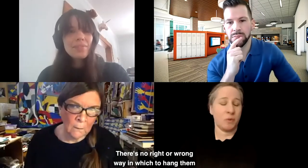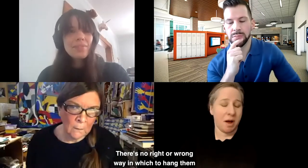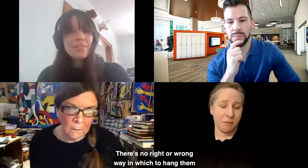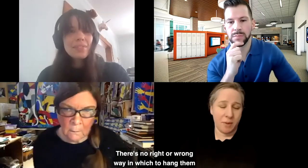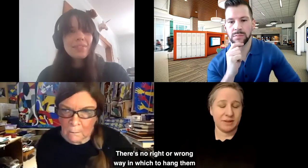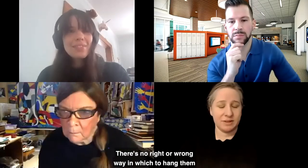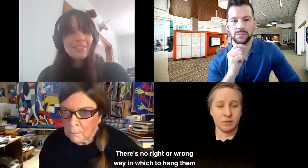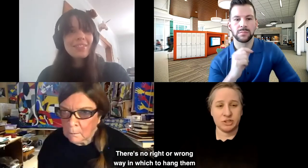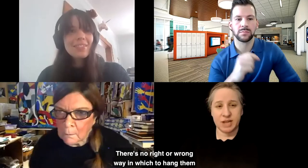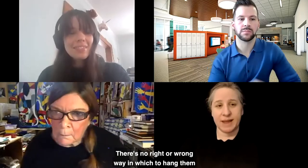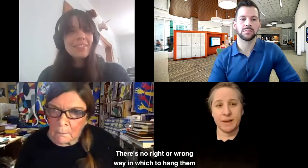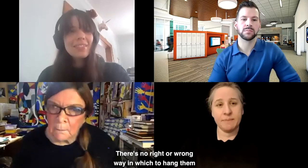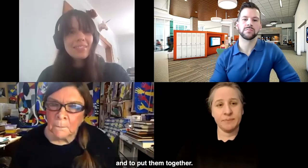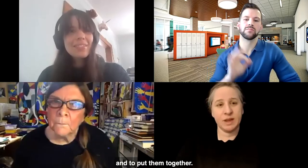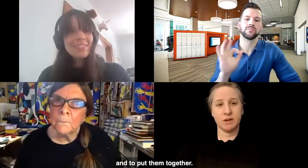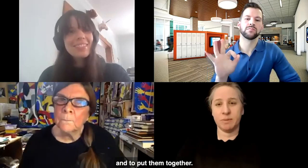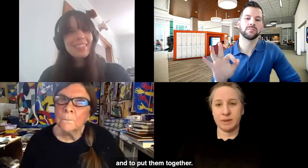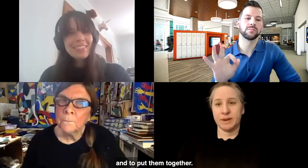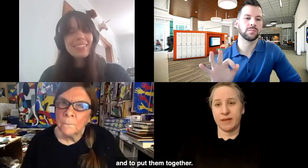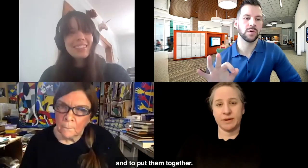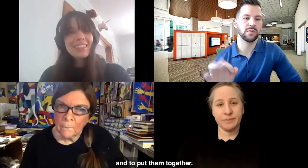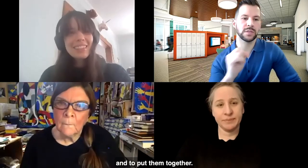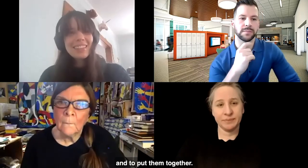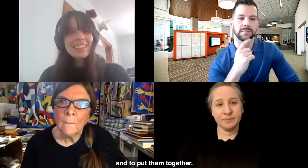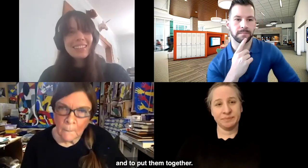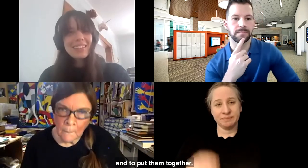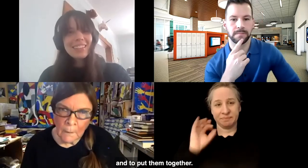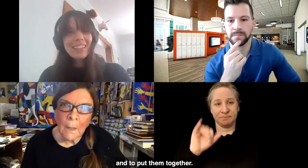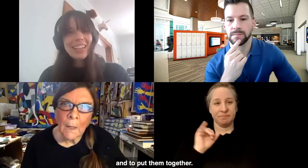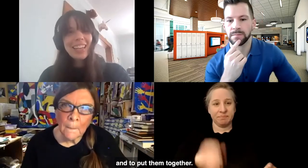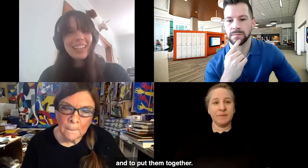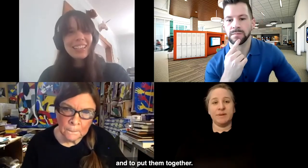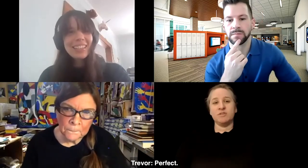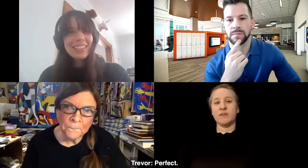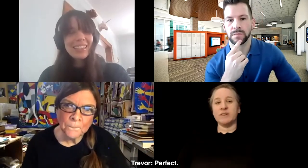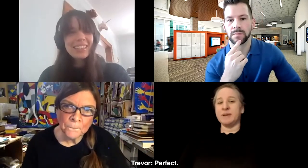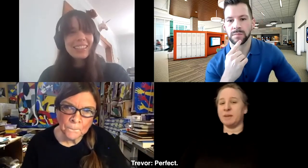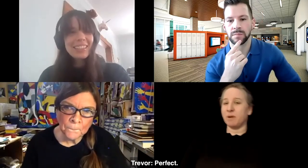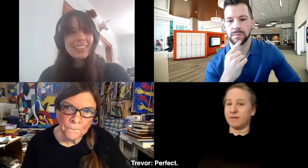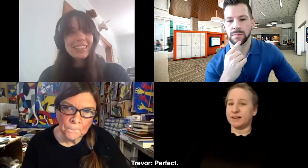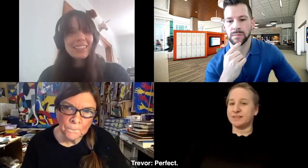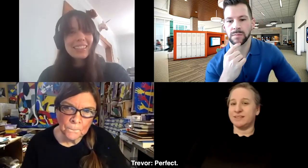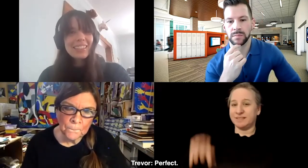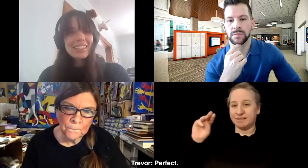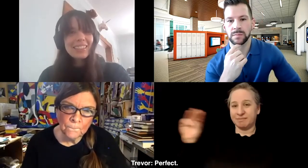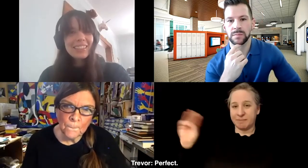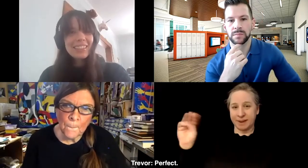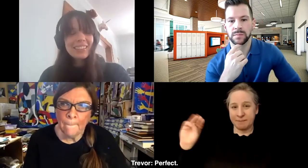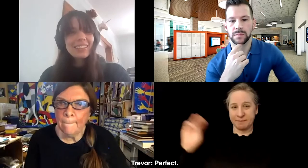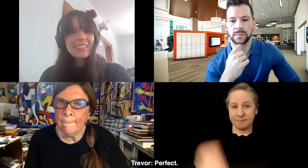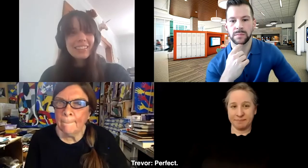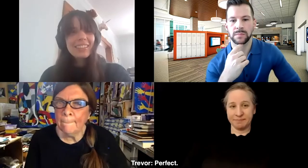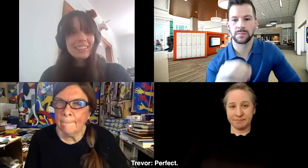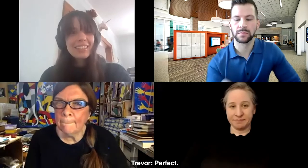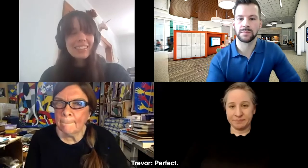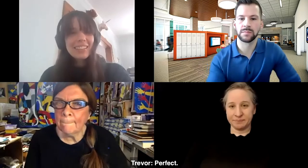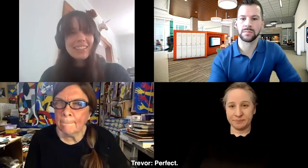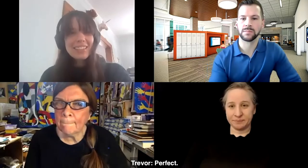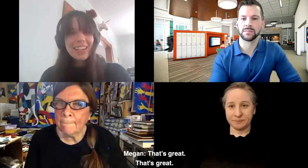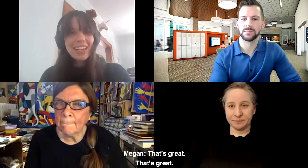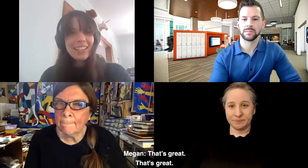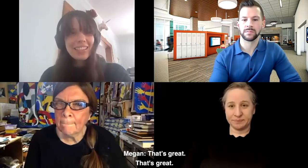right or wrong way in which to hang them and to put them together. Trevor speaking. Perfect. Megan speaking.